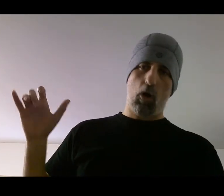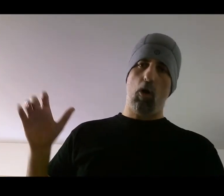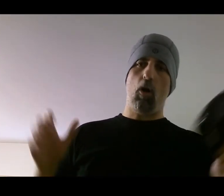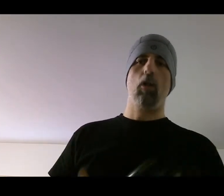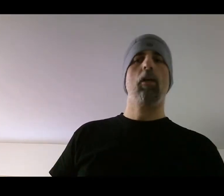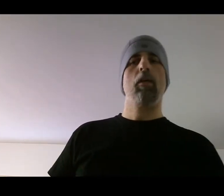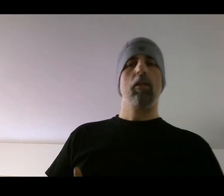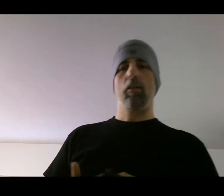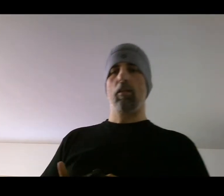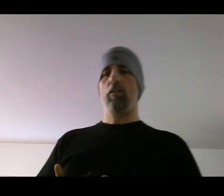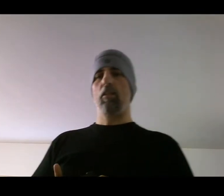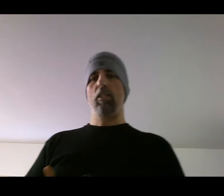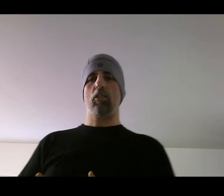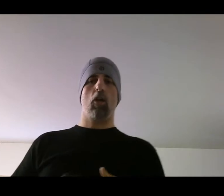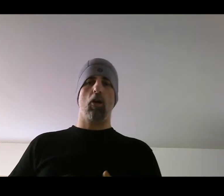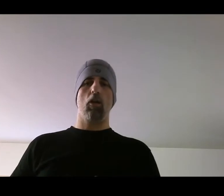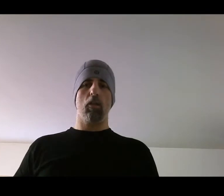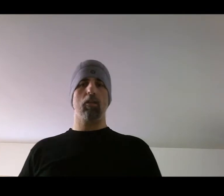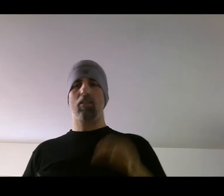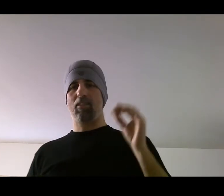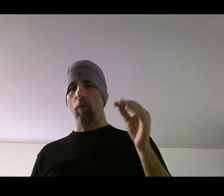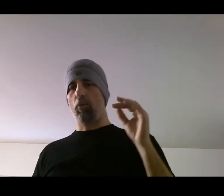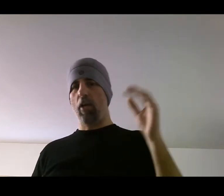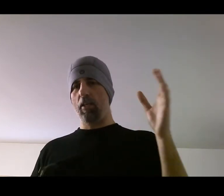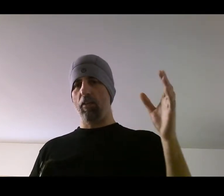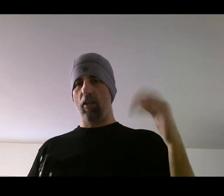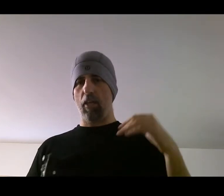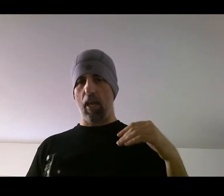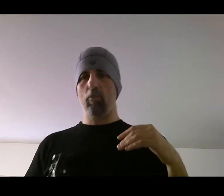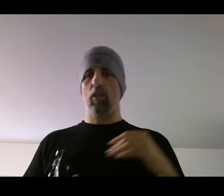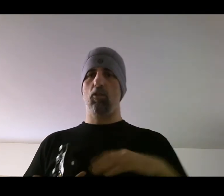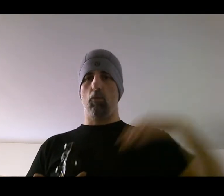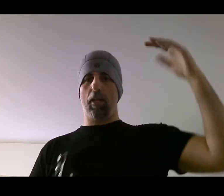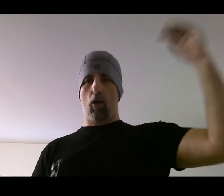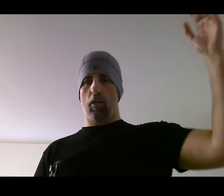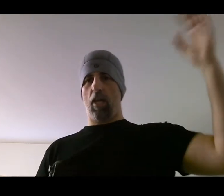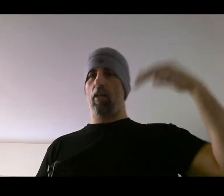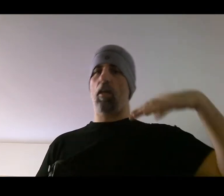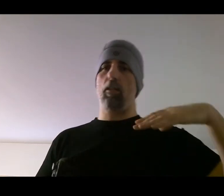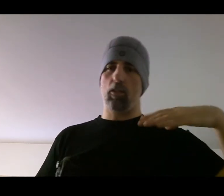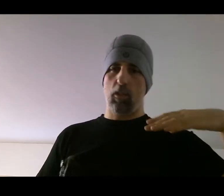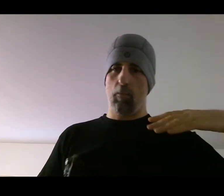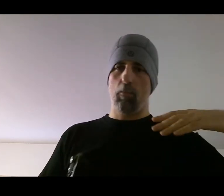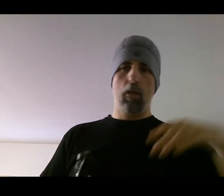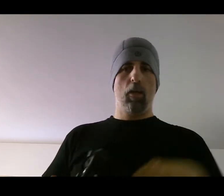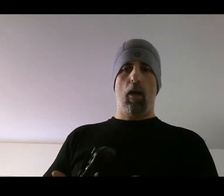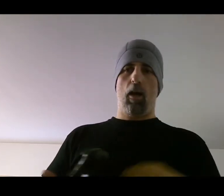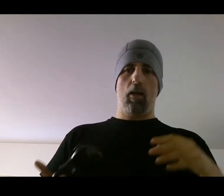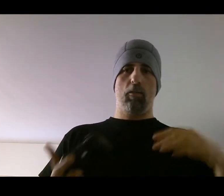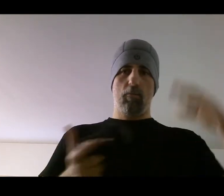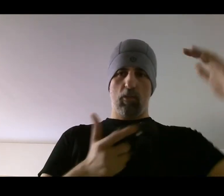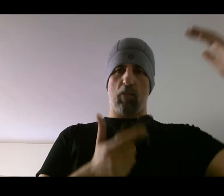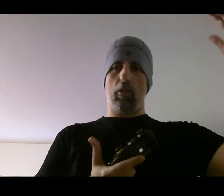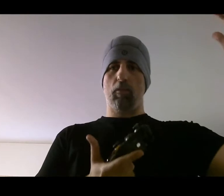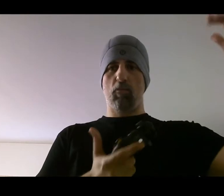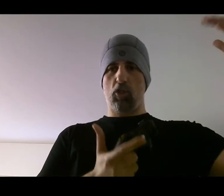all. You need to start separating their games into like arcade and sim, different search